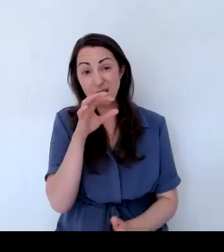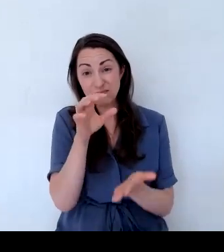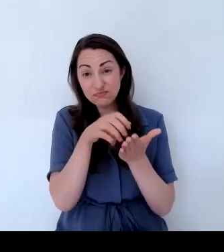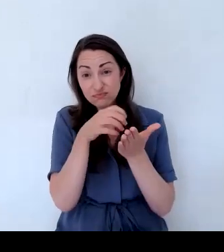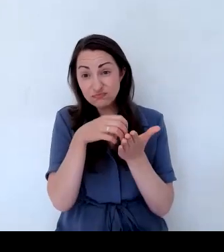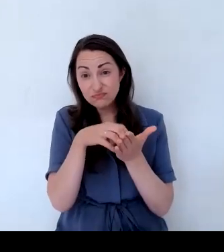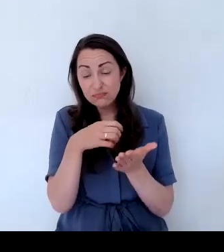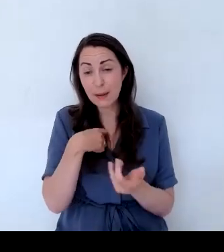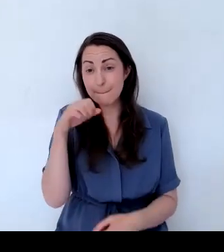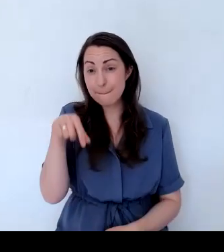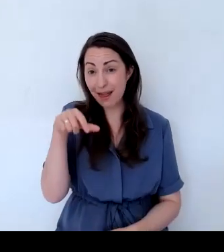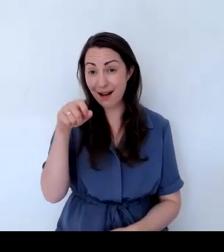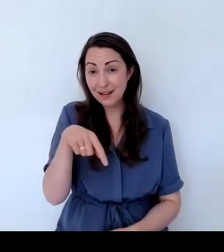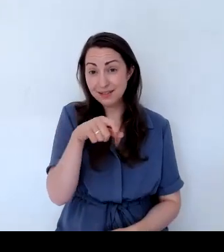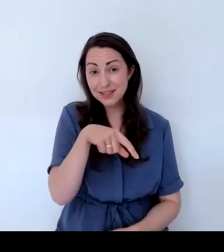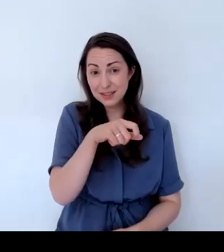formed there.